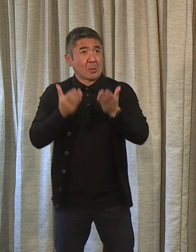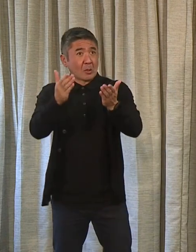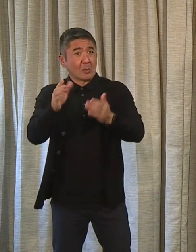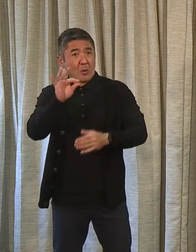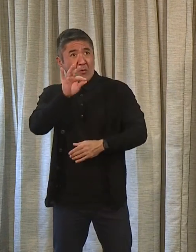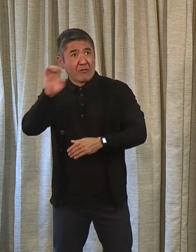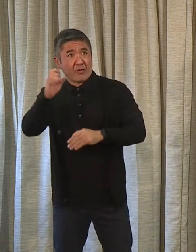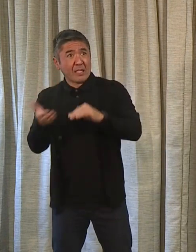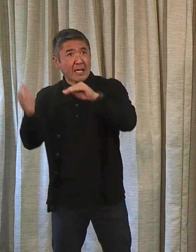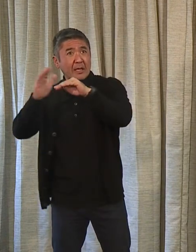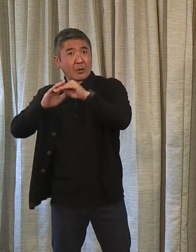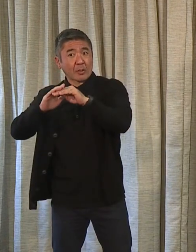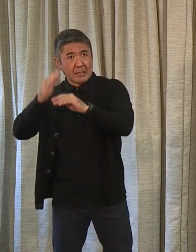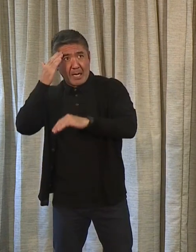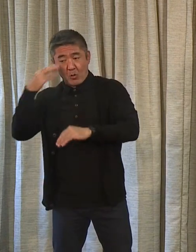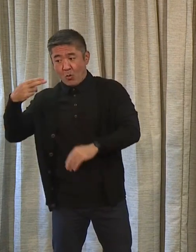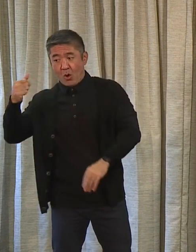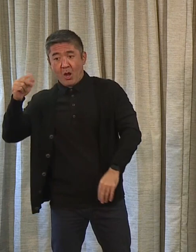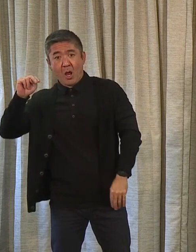Hanauma Bay?